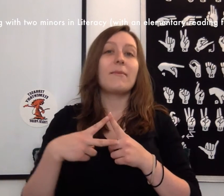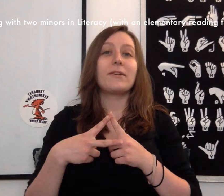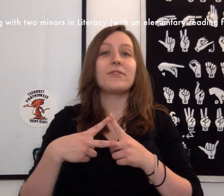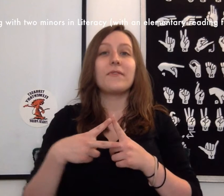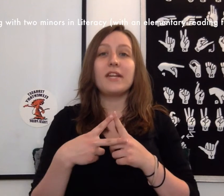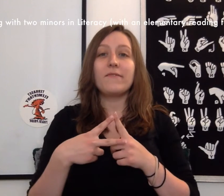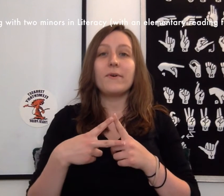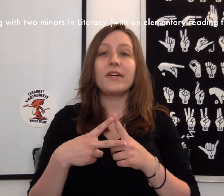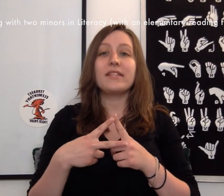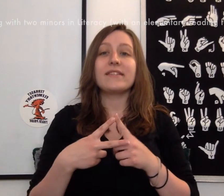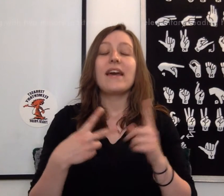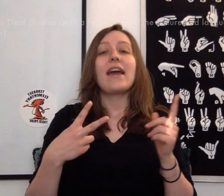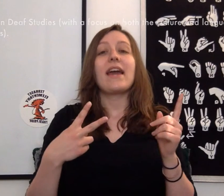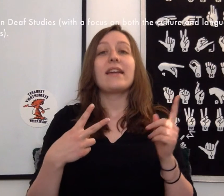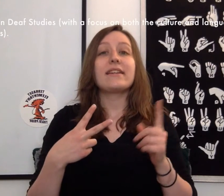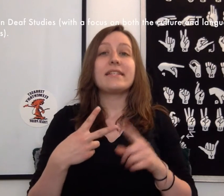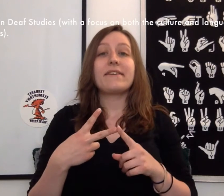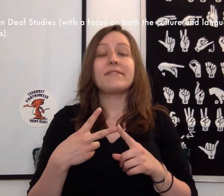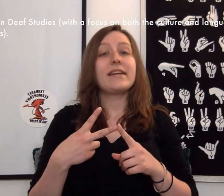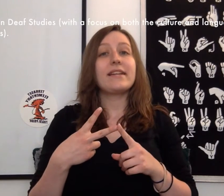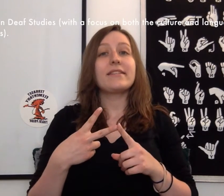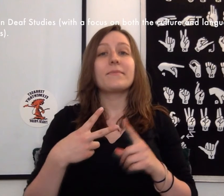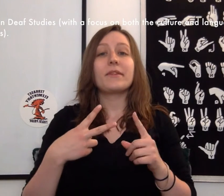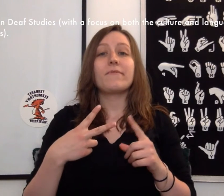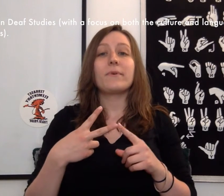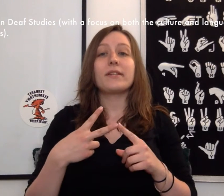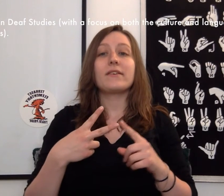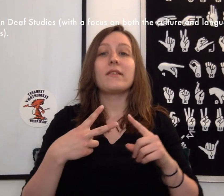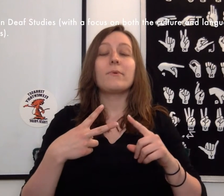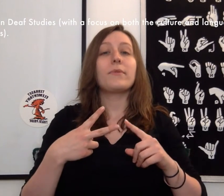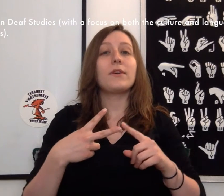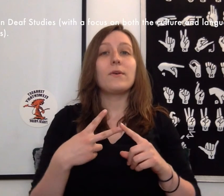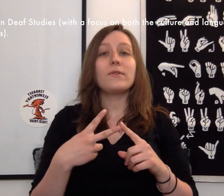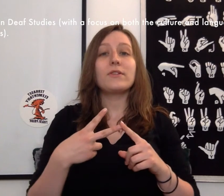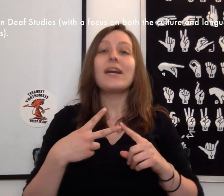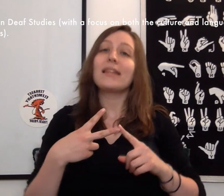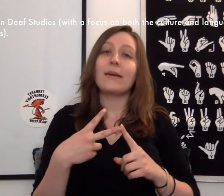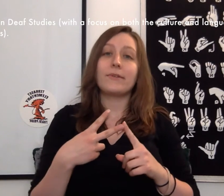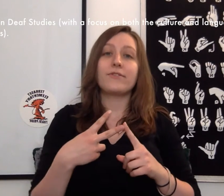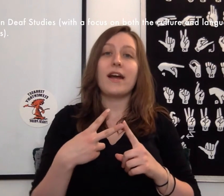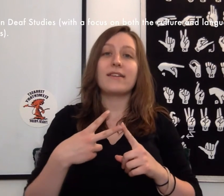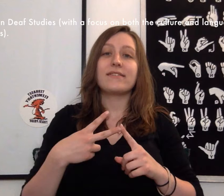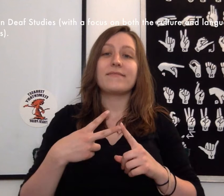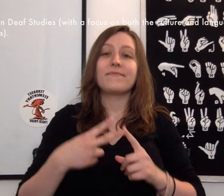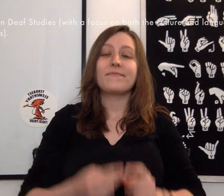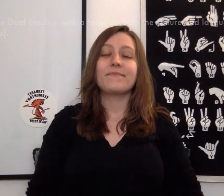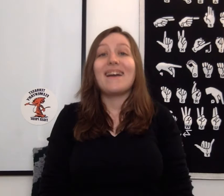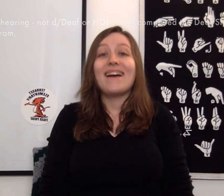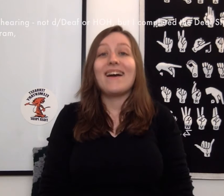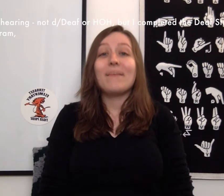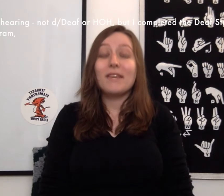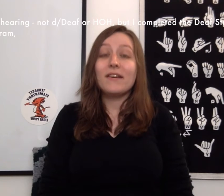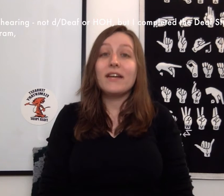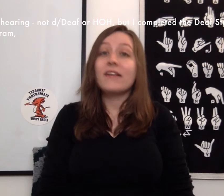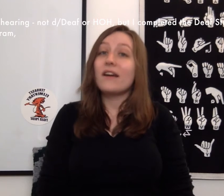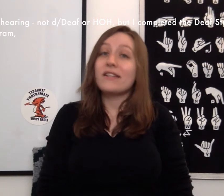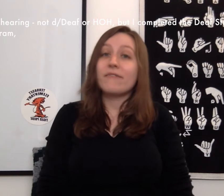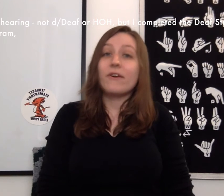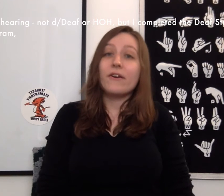elementary reading focus and in deaf studies with a focus on both the culture and language tracks. I'm hearing, not deaf or hard